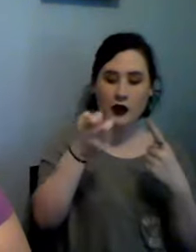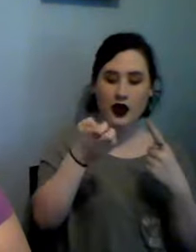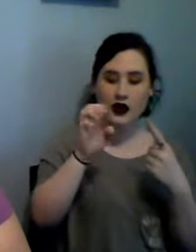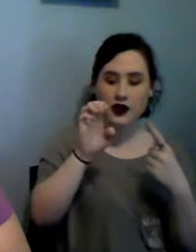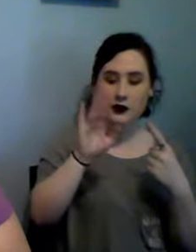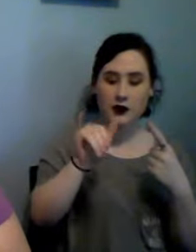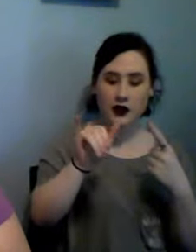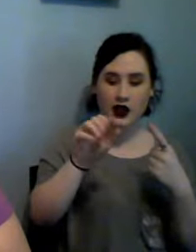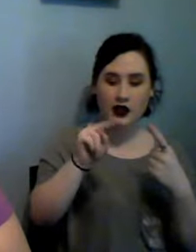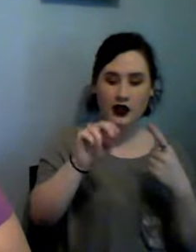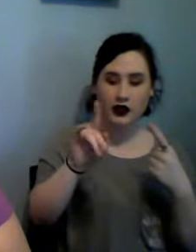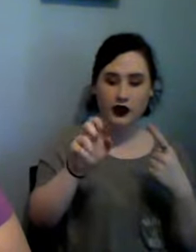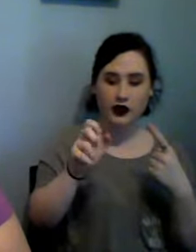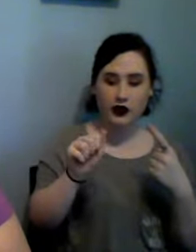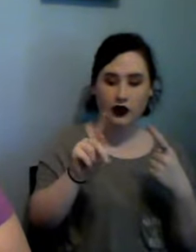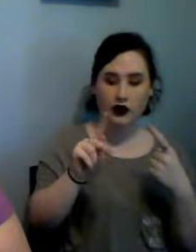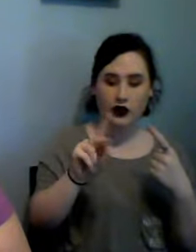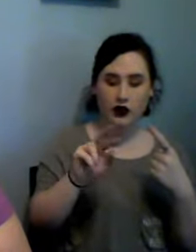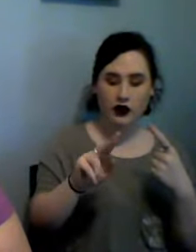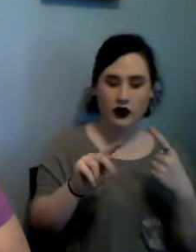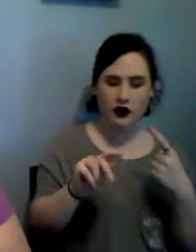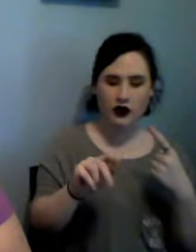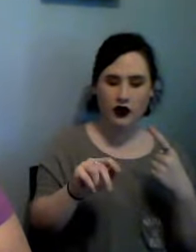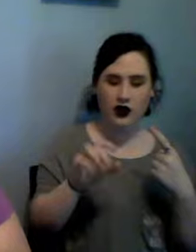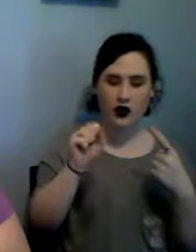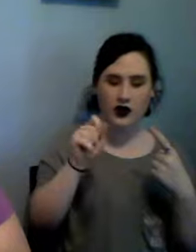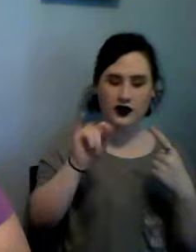stitch an inch spring